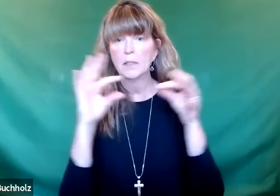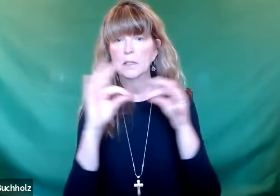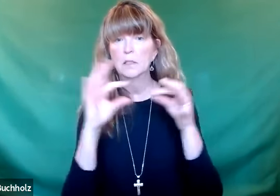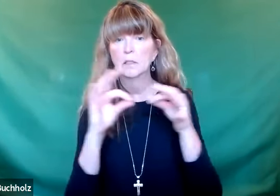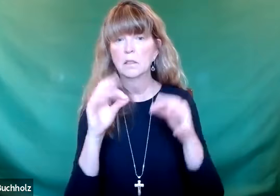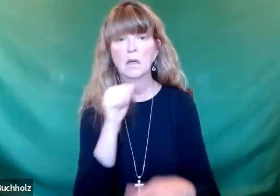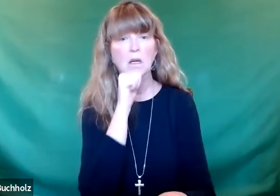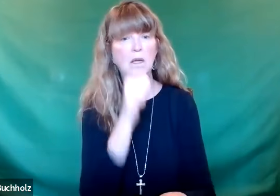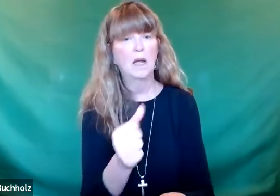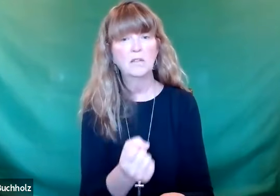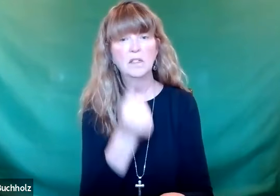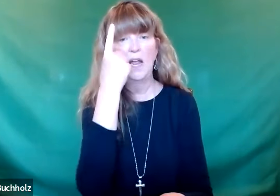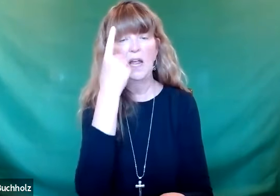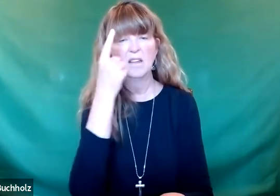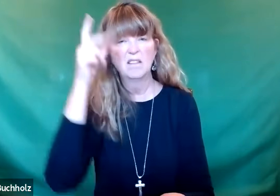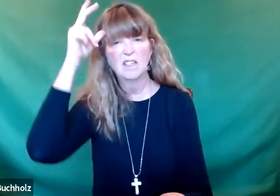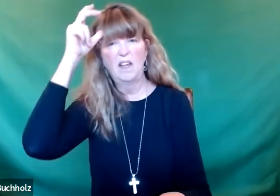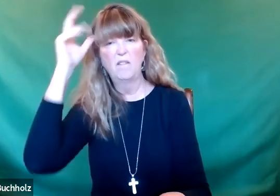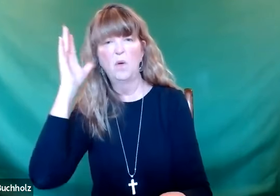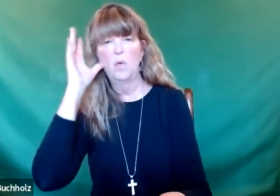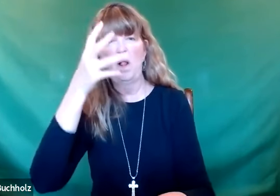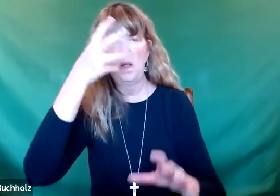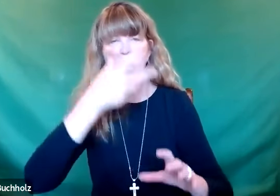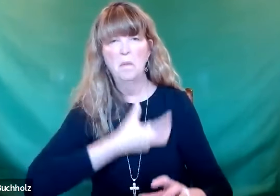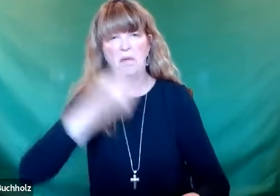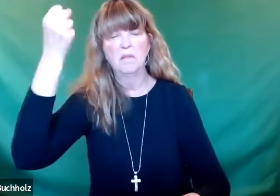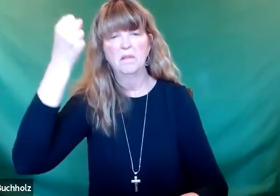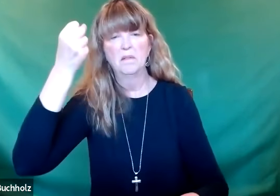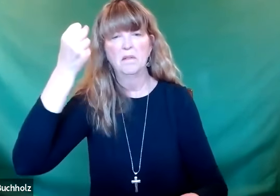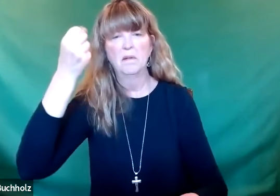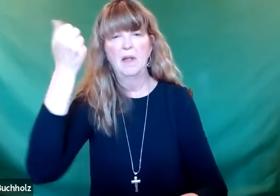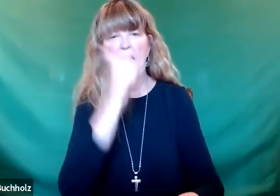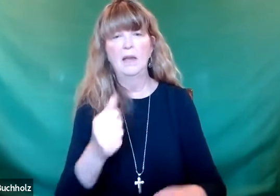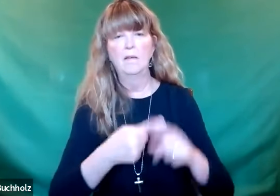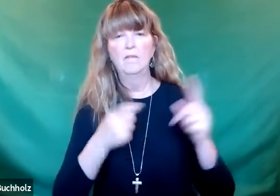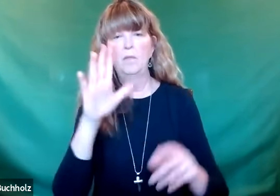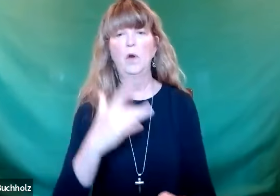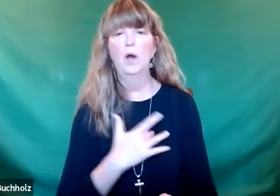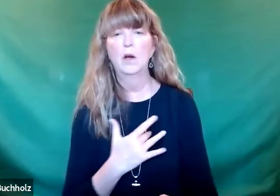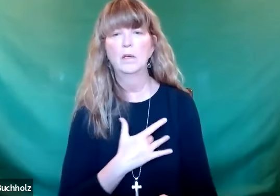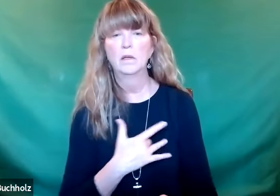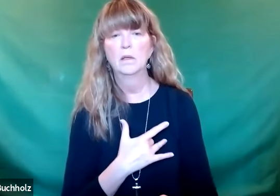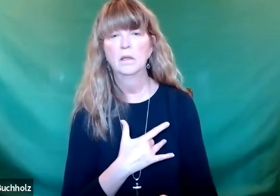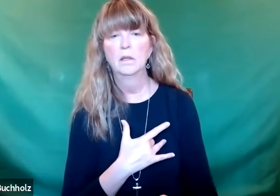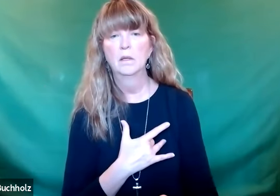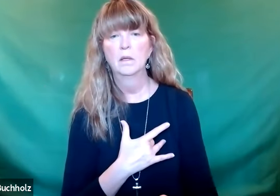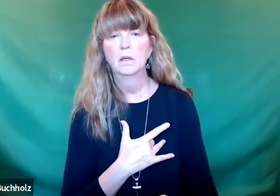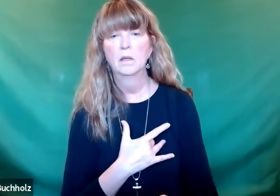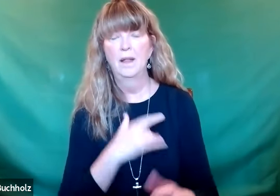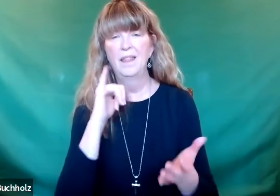the parable of the farmer sowing the seeds. If anyone hears the word, it means that